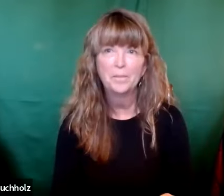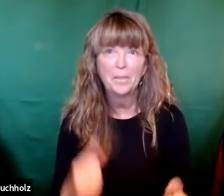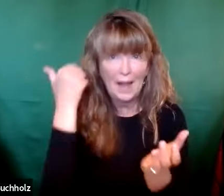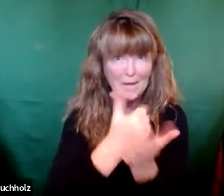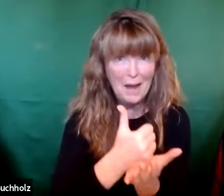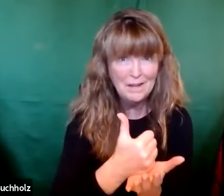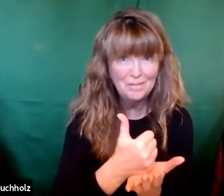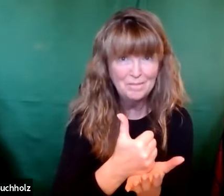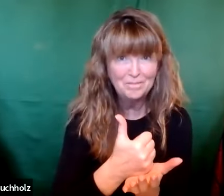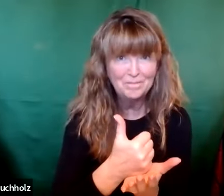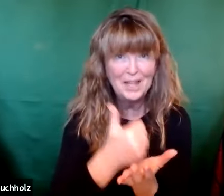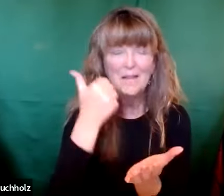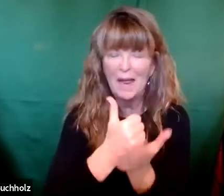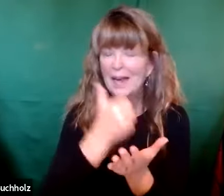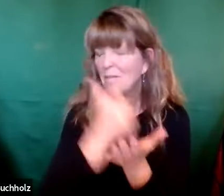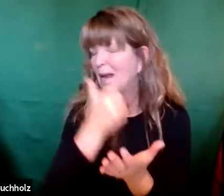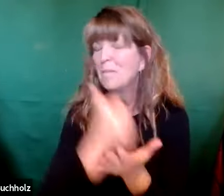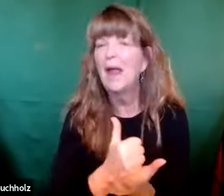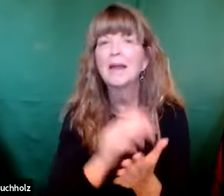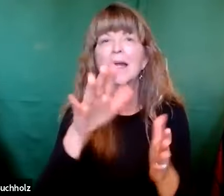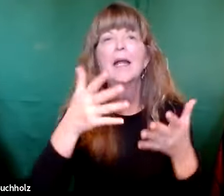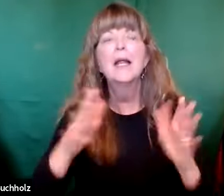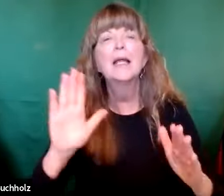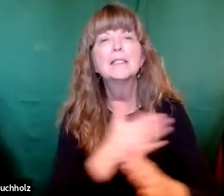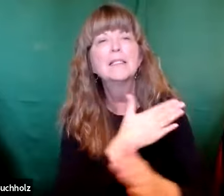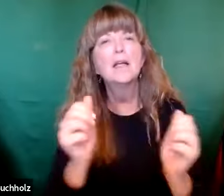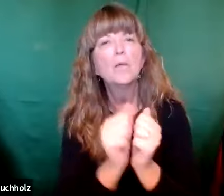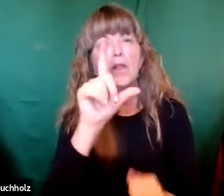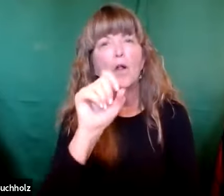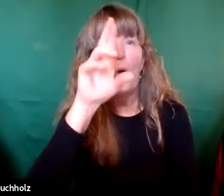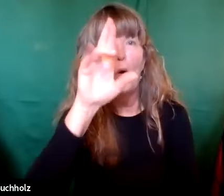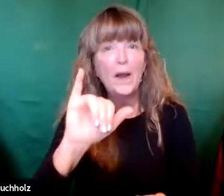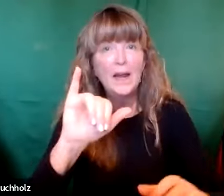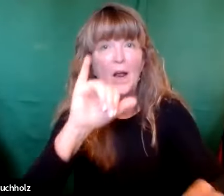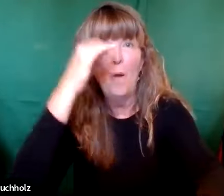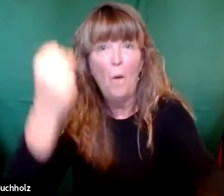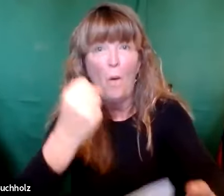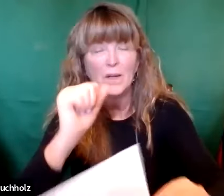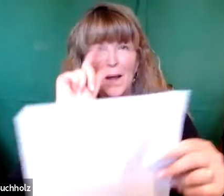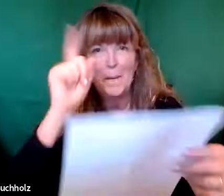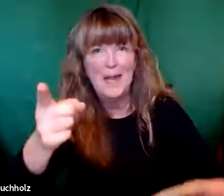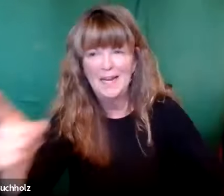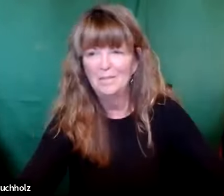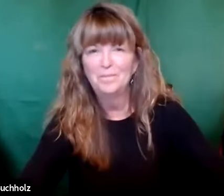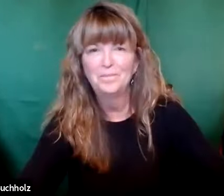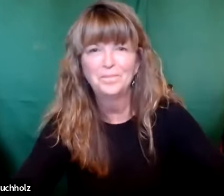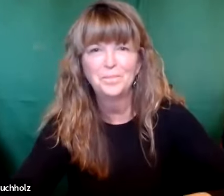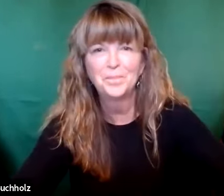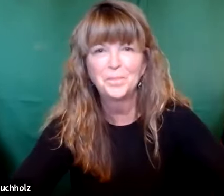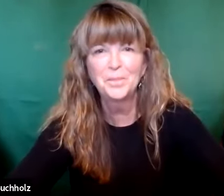is amazing. Amen, amen, and amen. Let's go ahead and sing with Lori. So hold on just